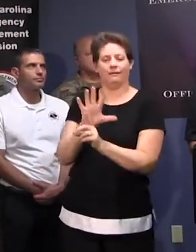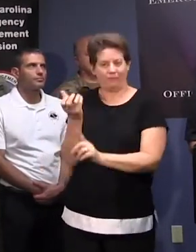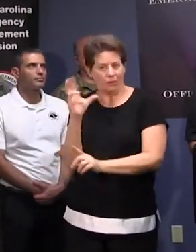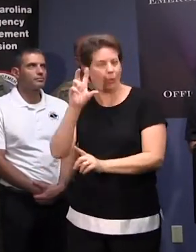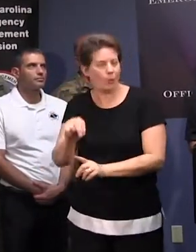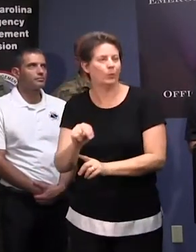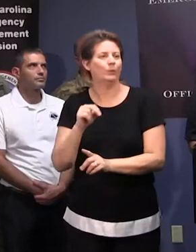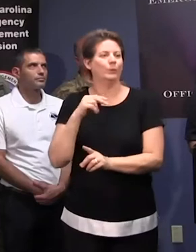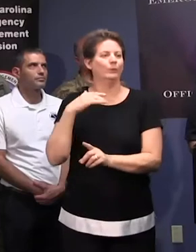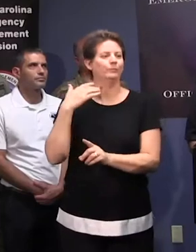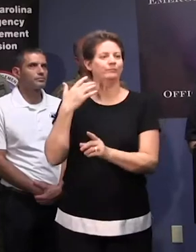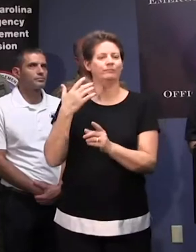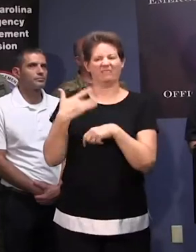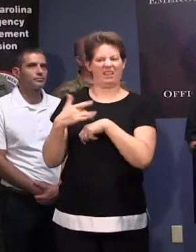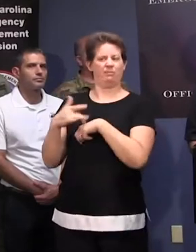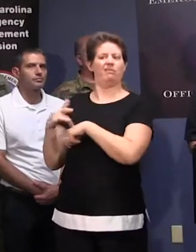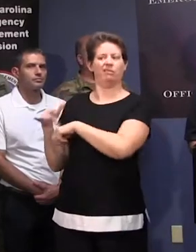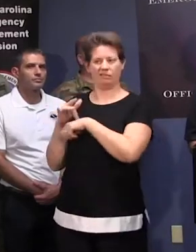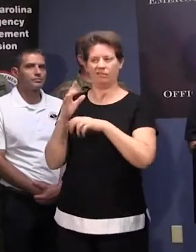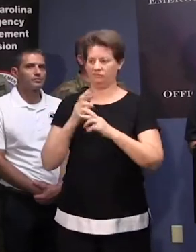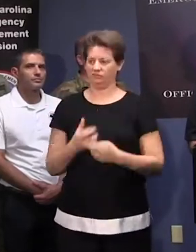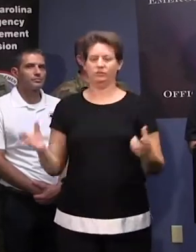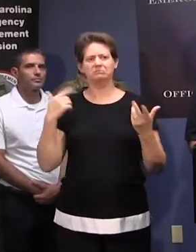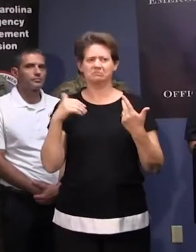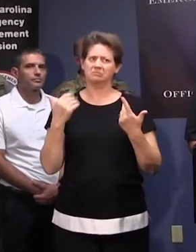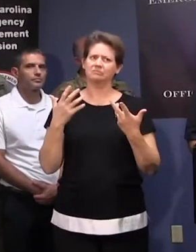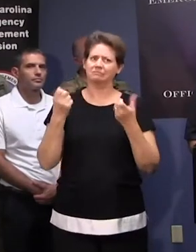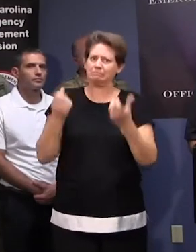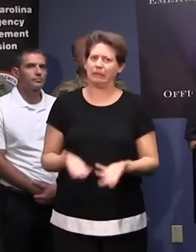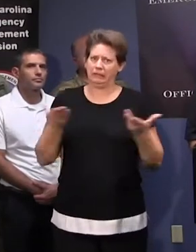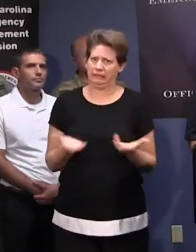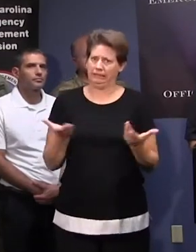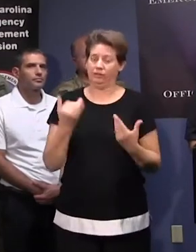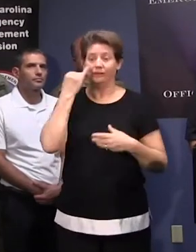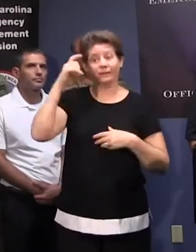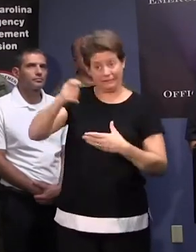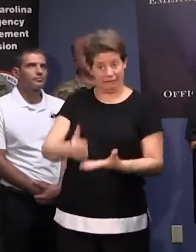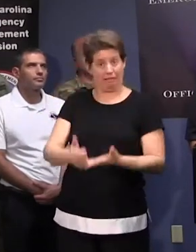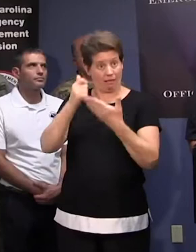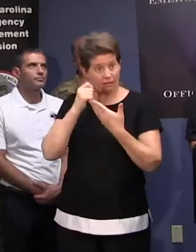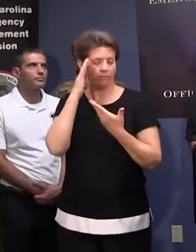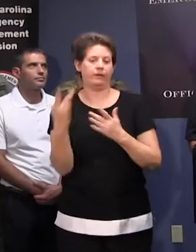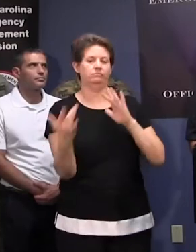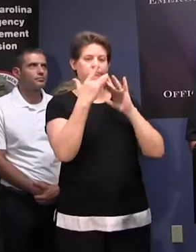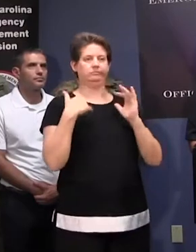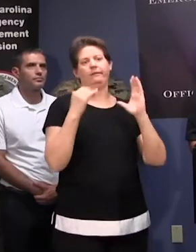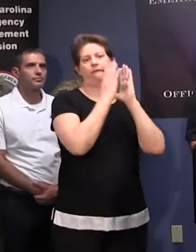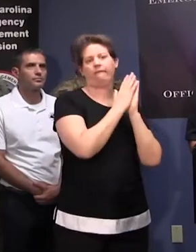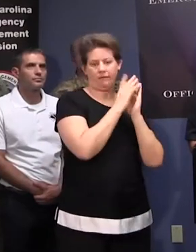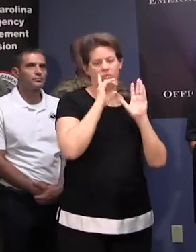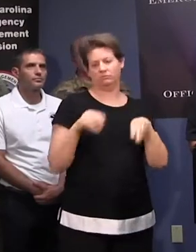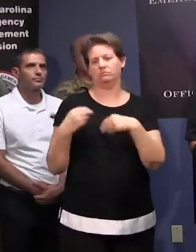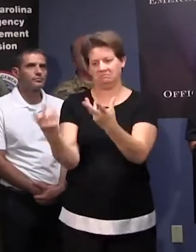assets that they have, which are considerable in the Midlands area. And if they need assistance, then they'll ask us for it, and we can